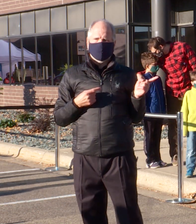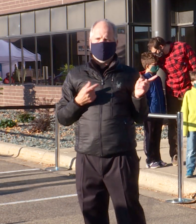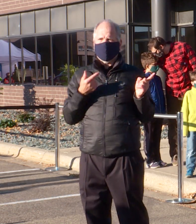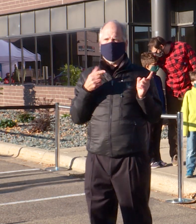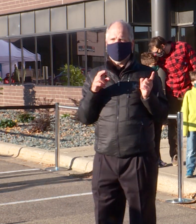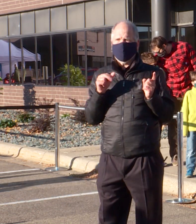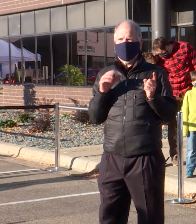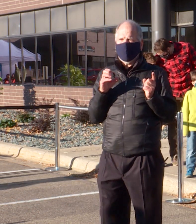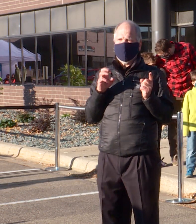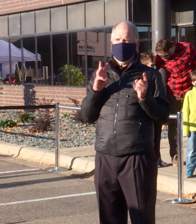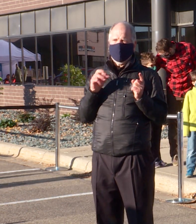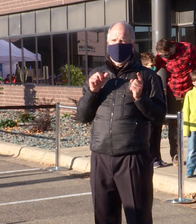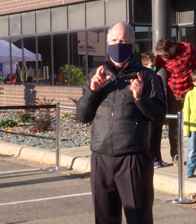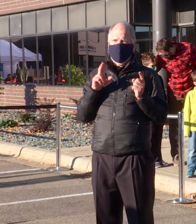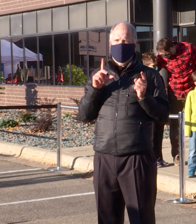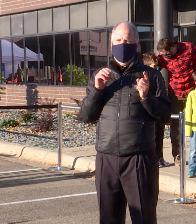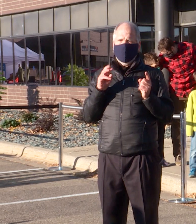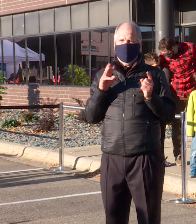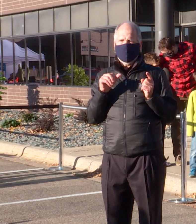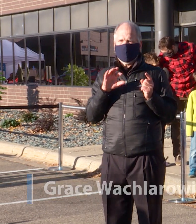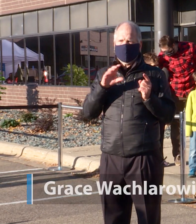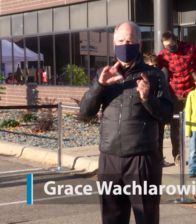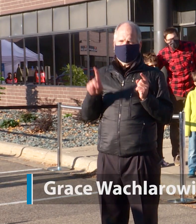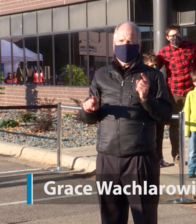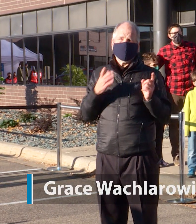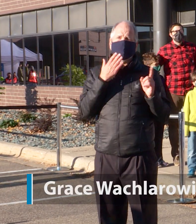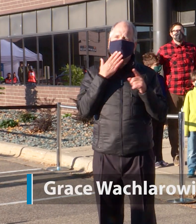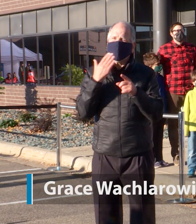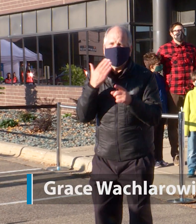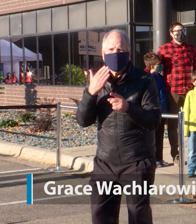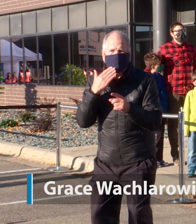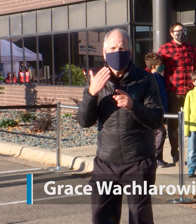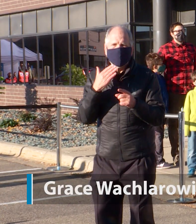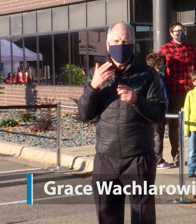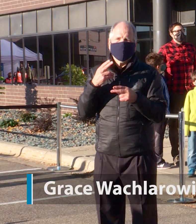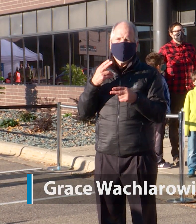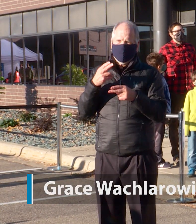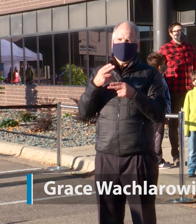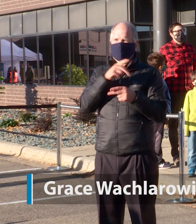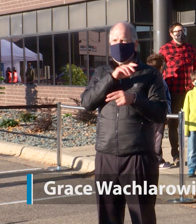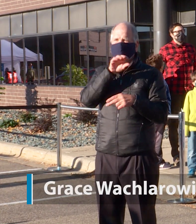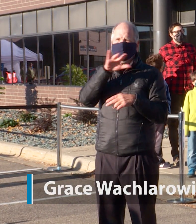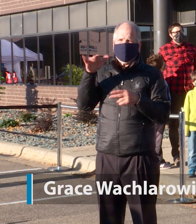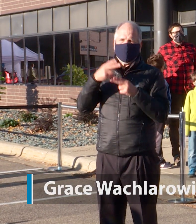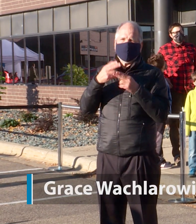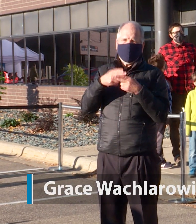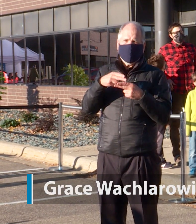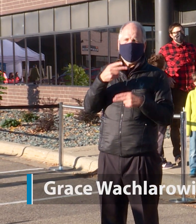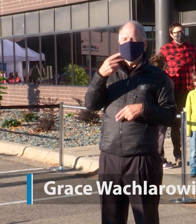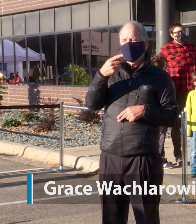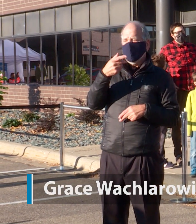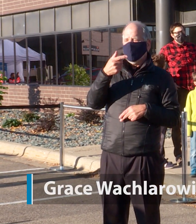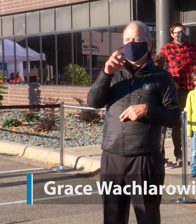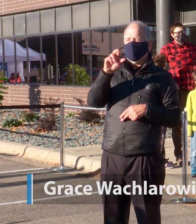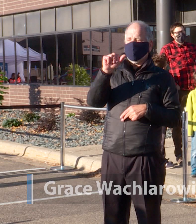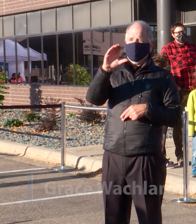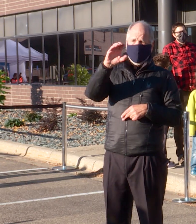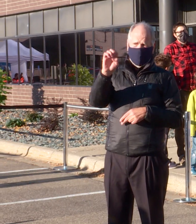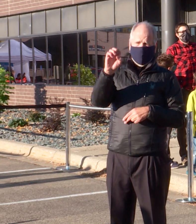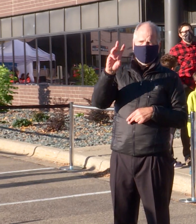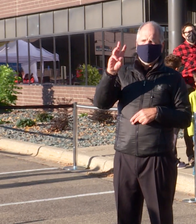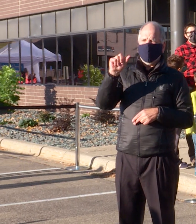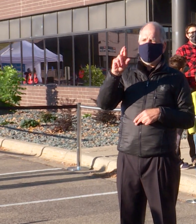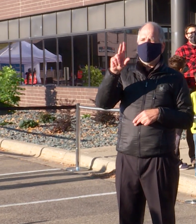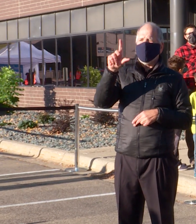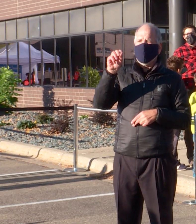Thank you, Casey. As he had mentioned, my name is Grace Wacklerowicz, and I'm the Director of Elections and Voter Services here in the city of